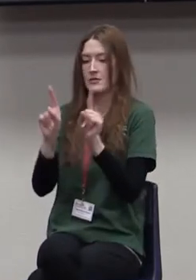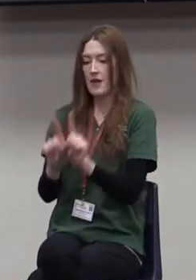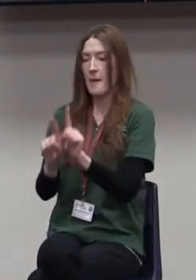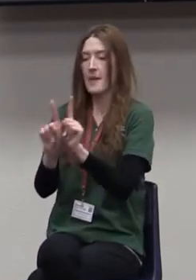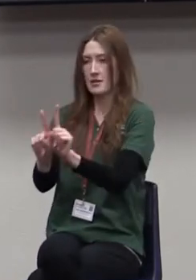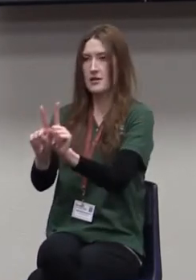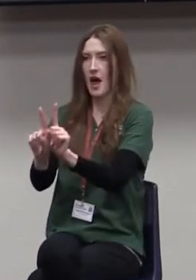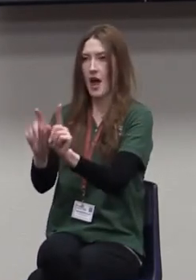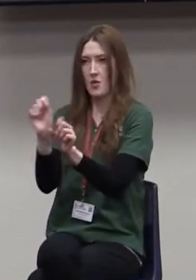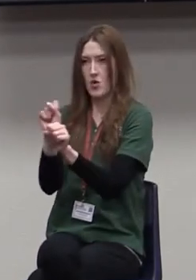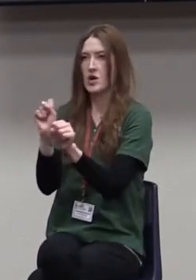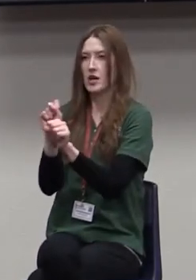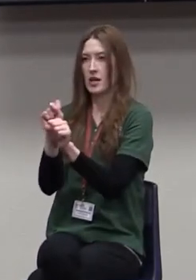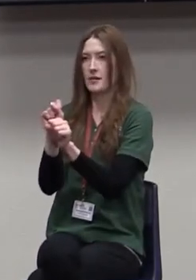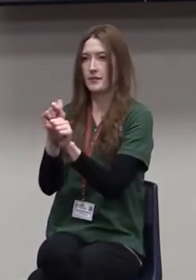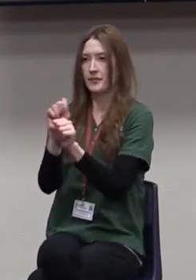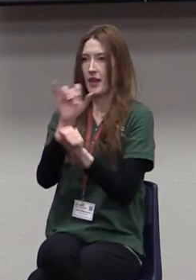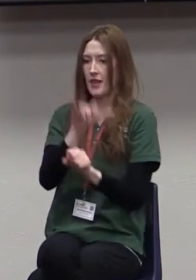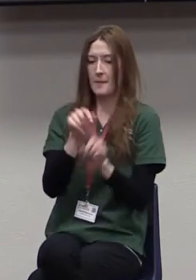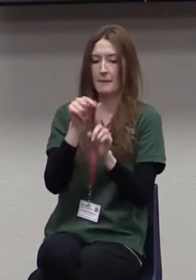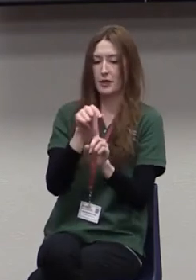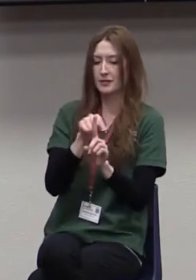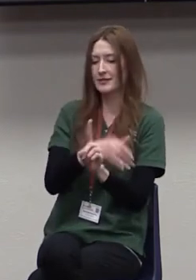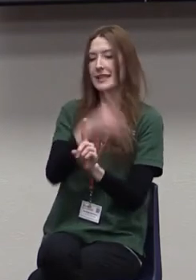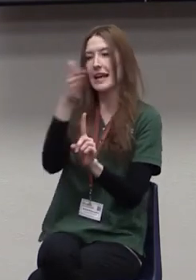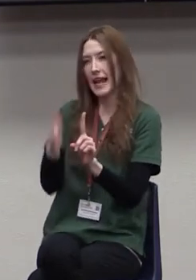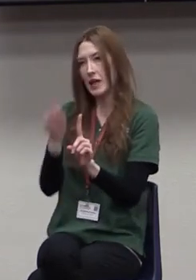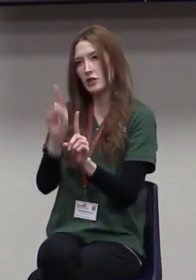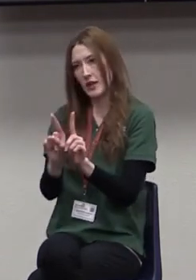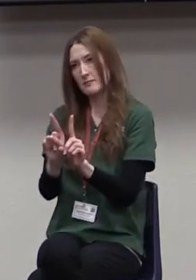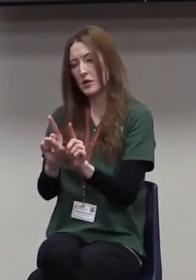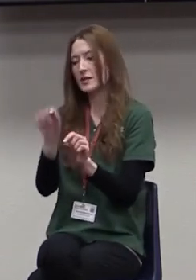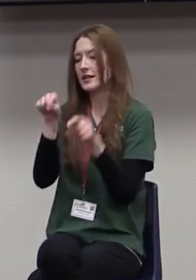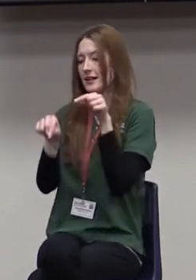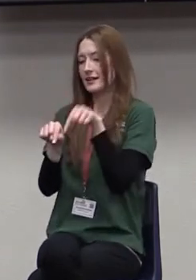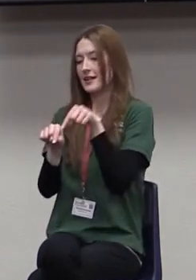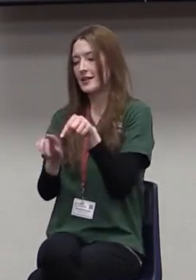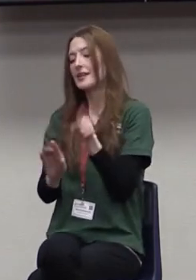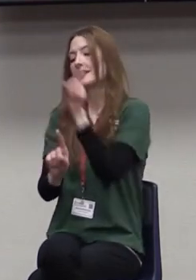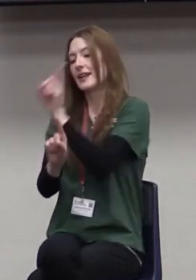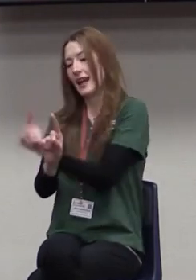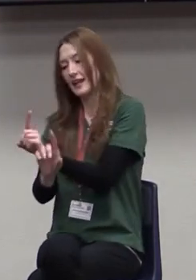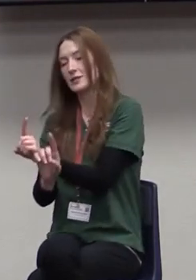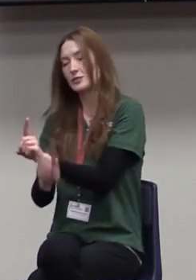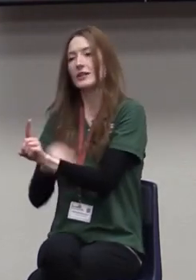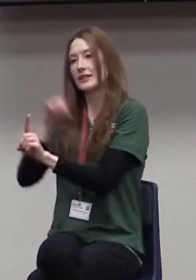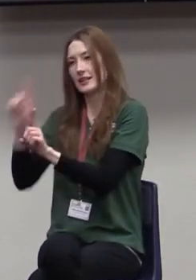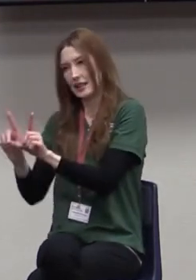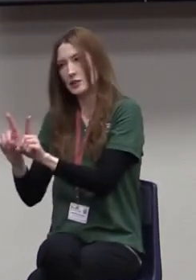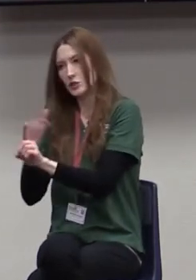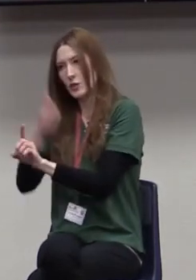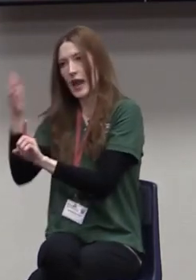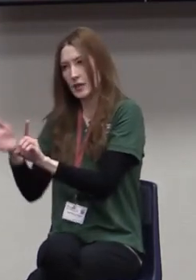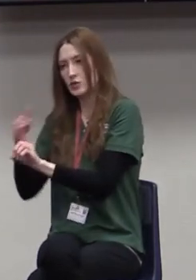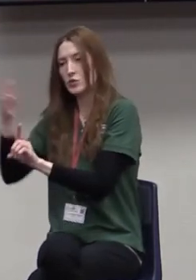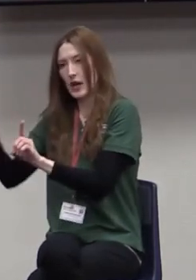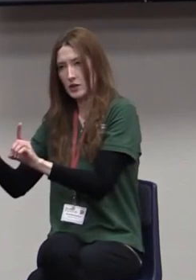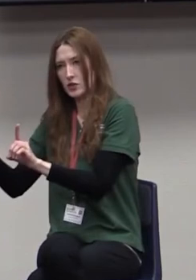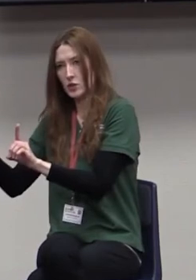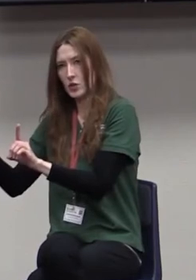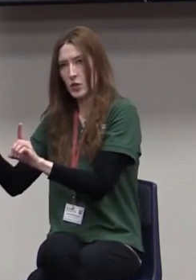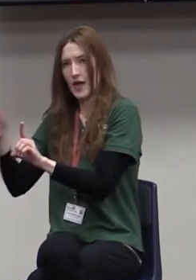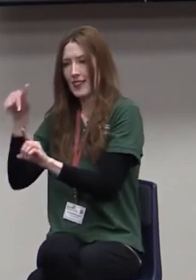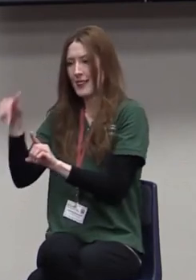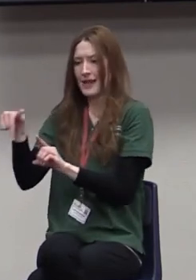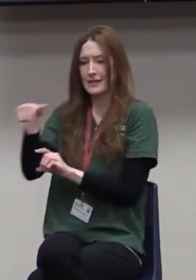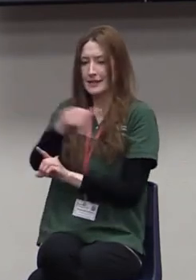This person was working right next to this person. And they were working next to this person, and working next to this person. These are people that are